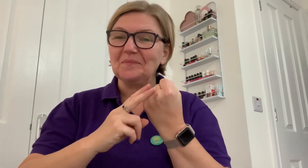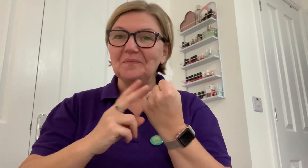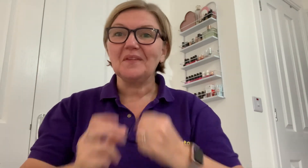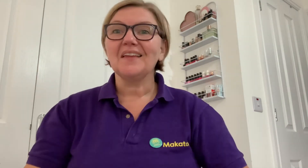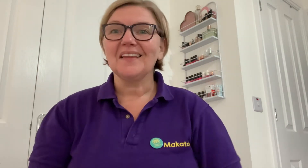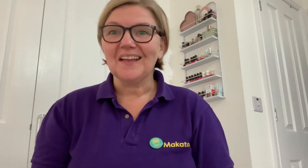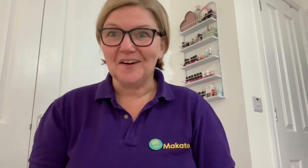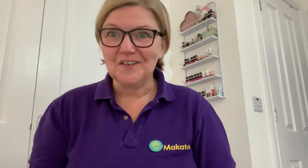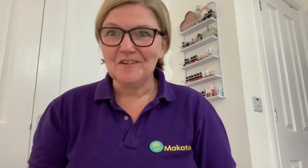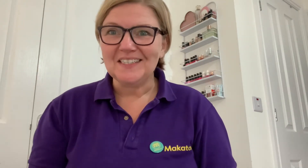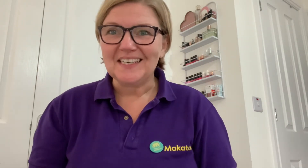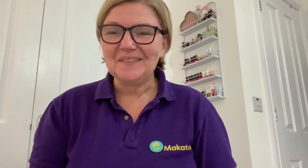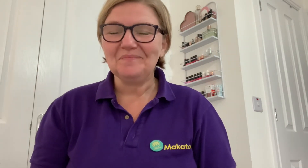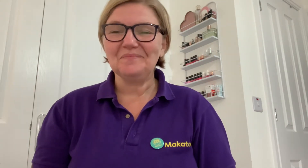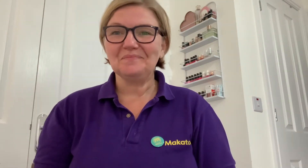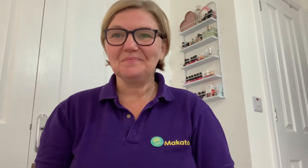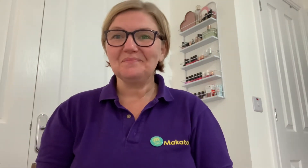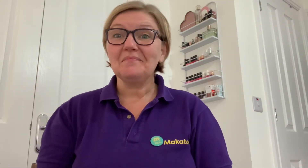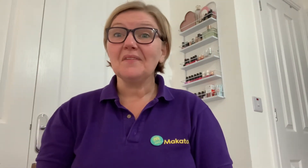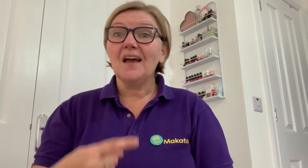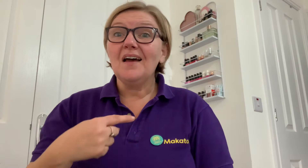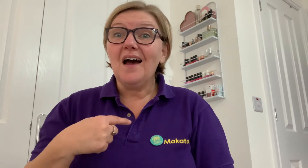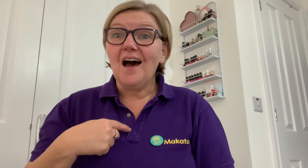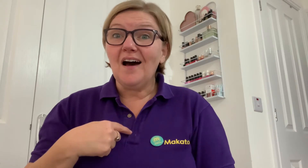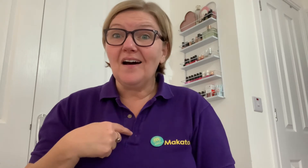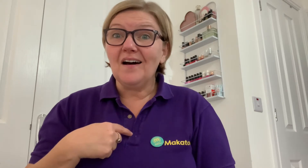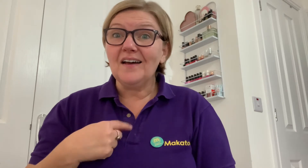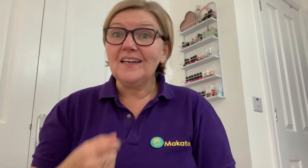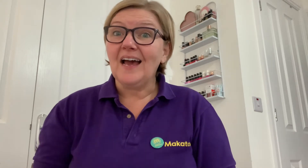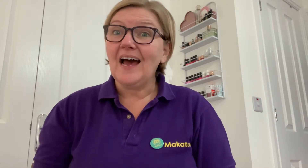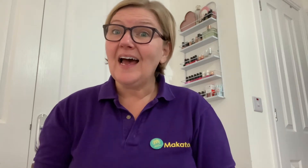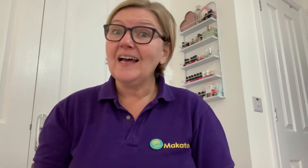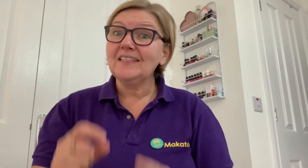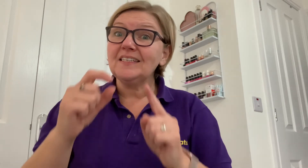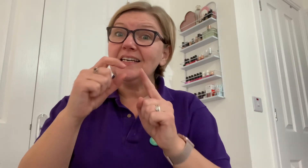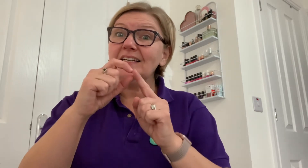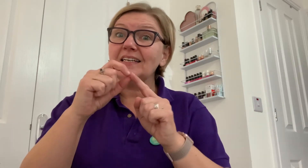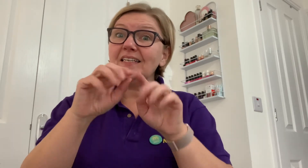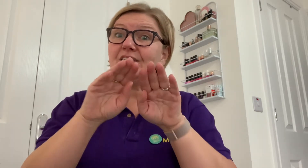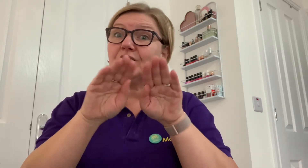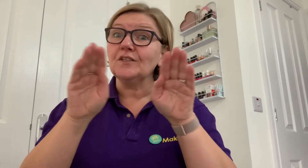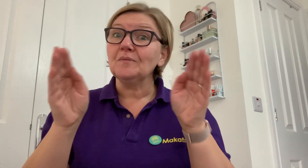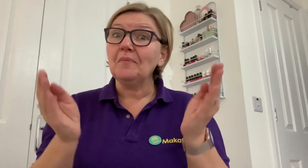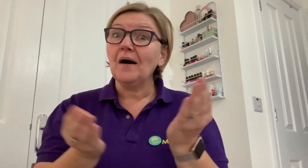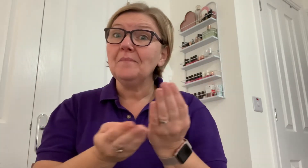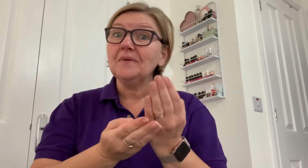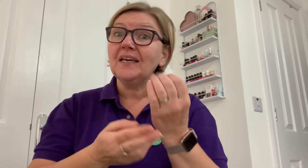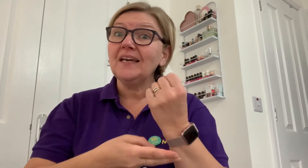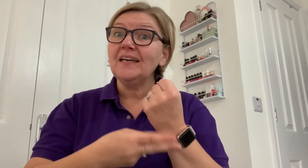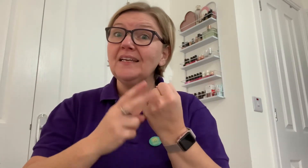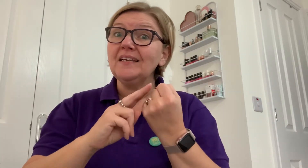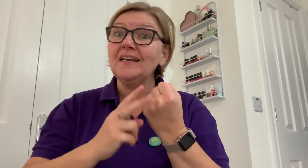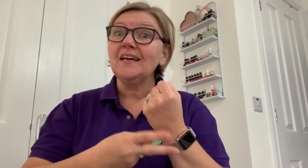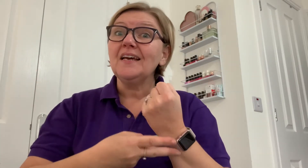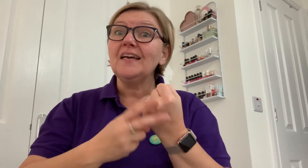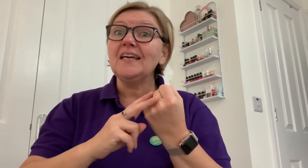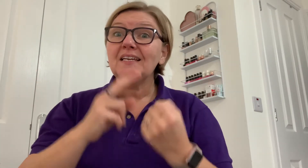Are you ready? I had a little pumpkin. His